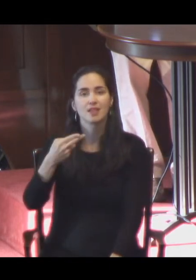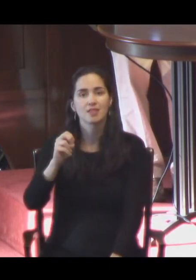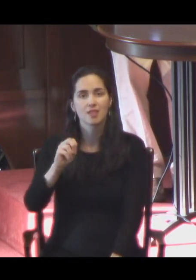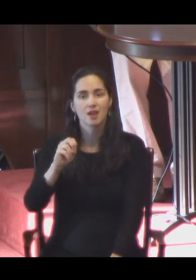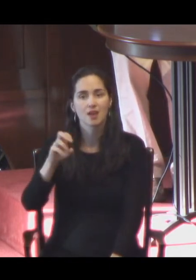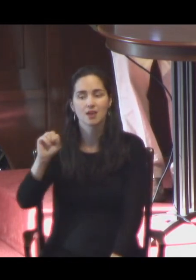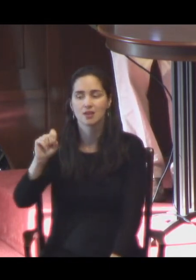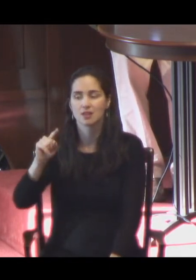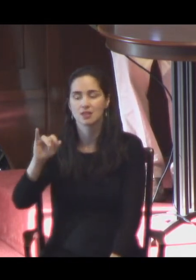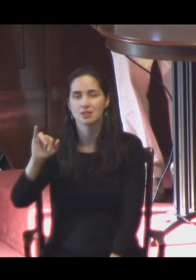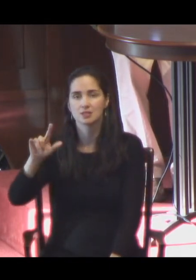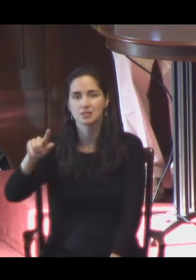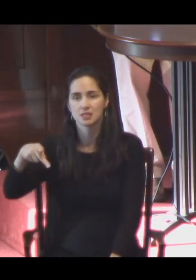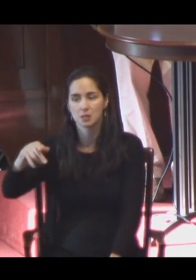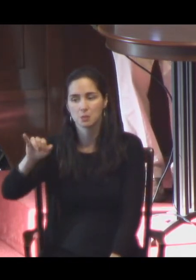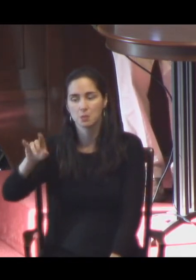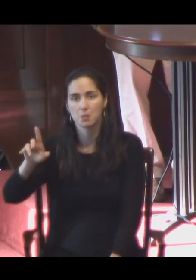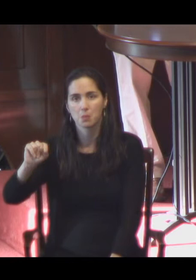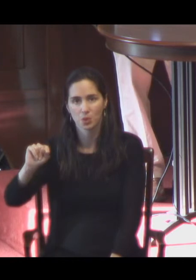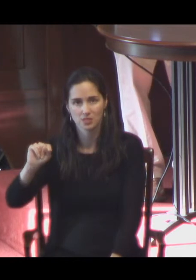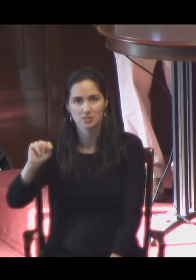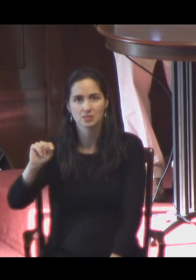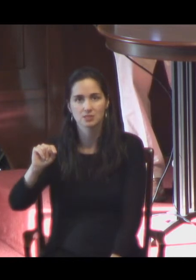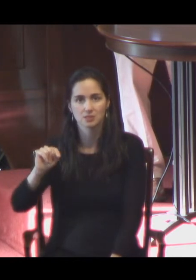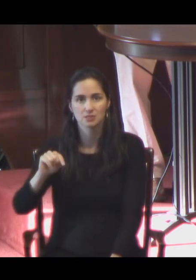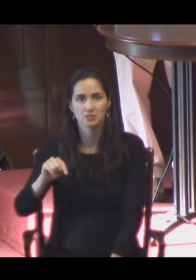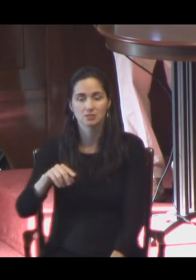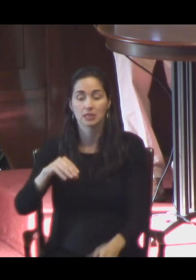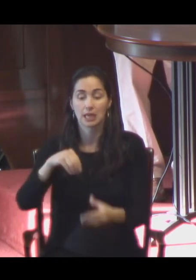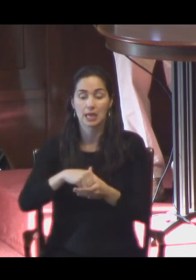from the first part called In My Beginning Is My End.